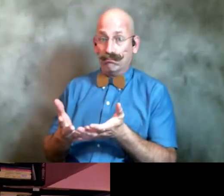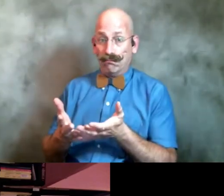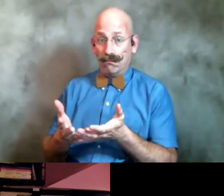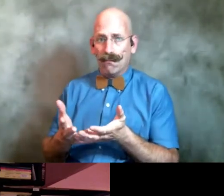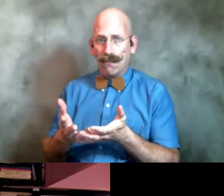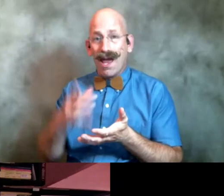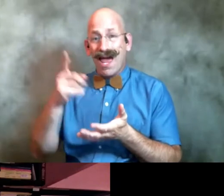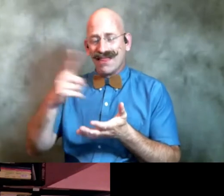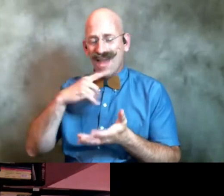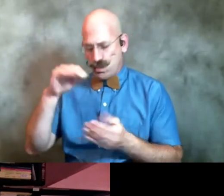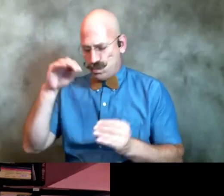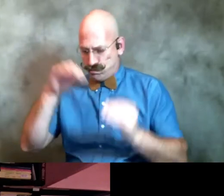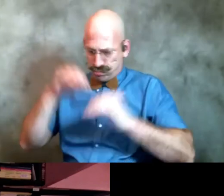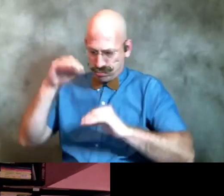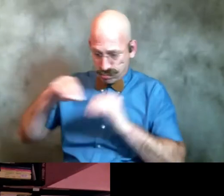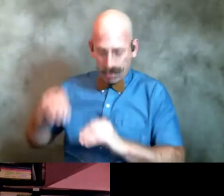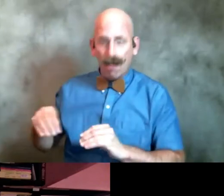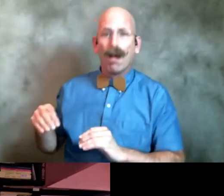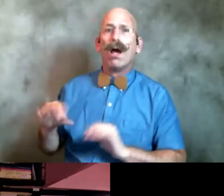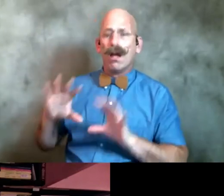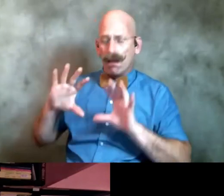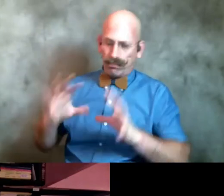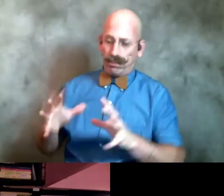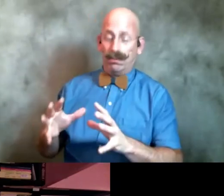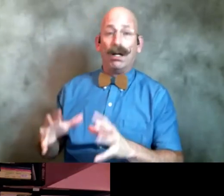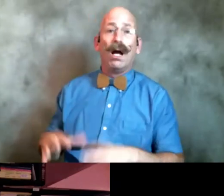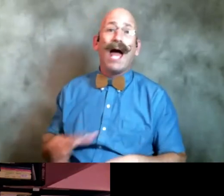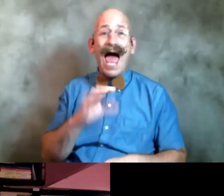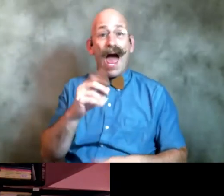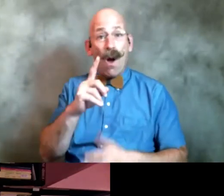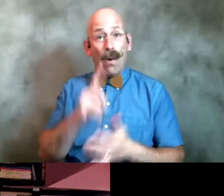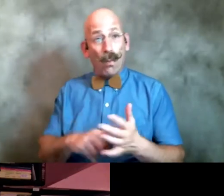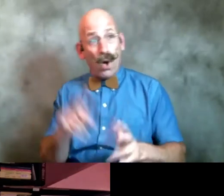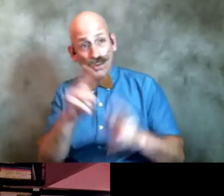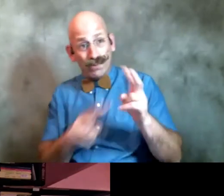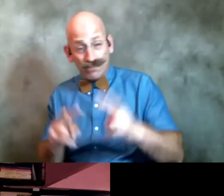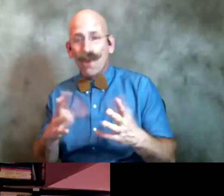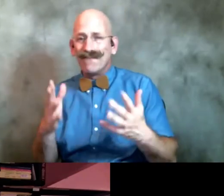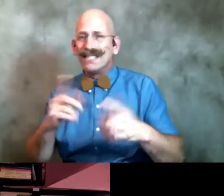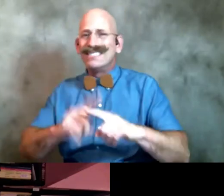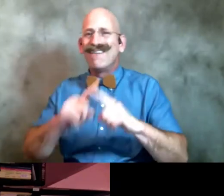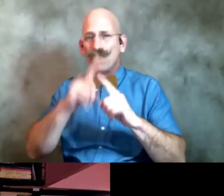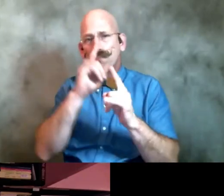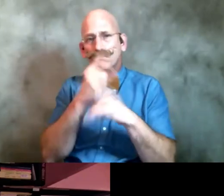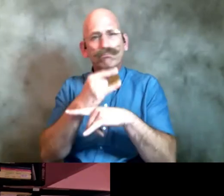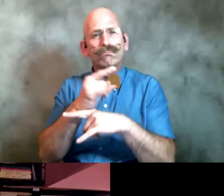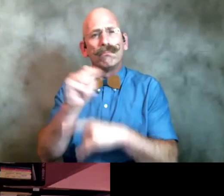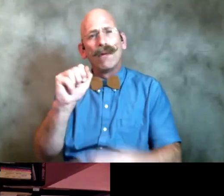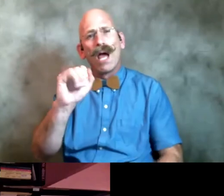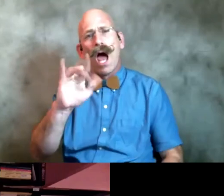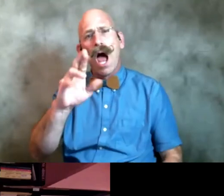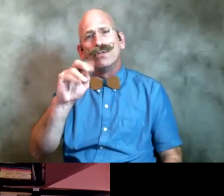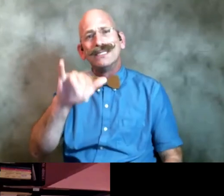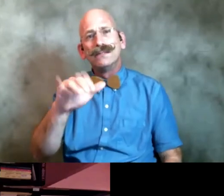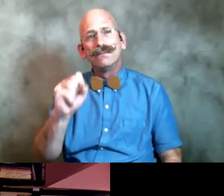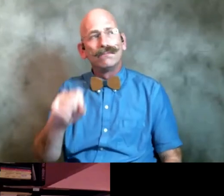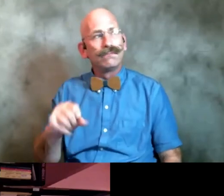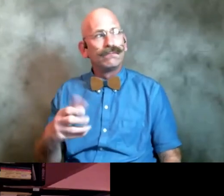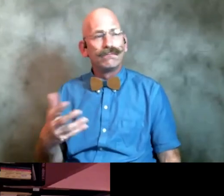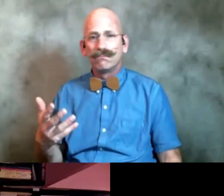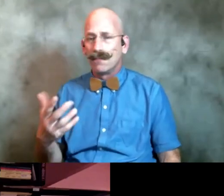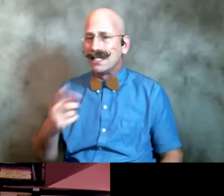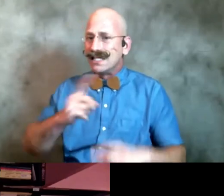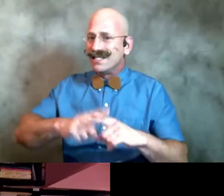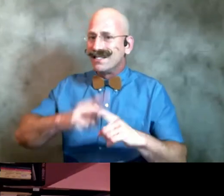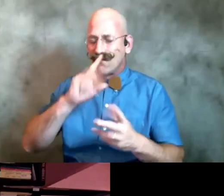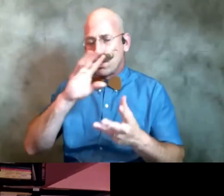out but you don't and and what you basically observe are ironies consistent ironies of the experience of